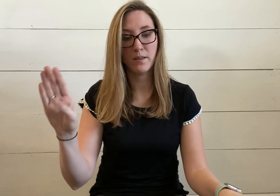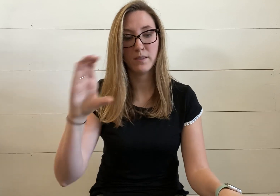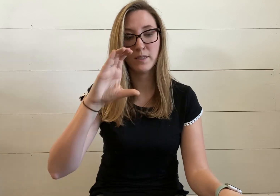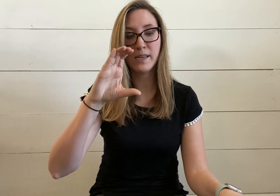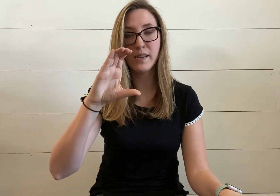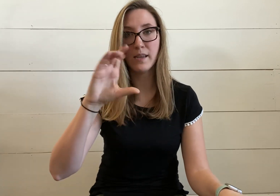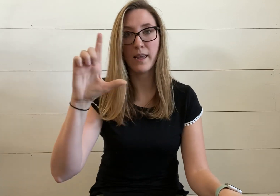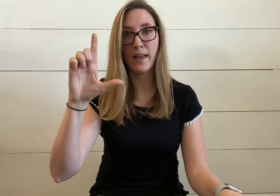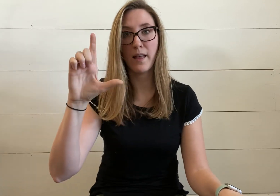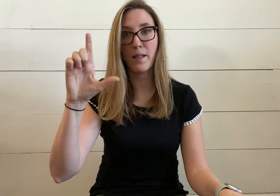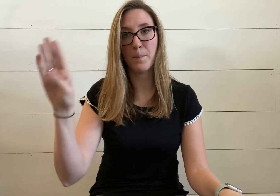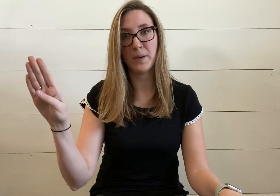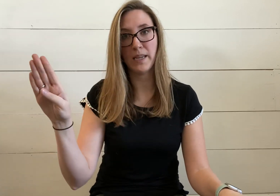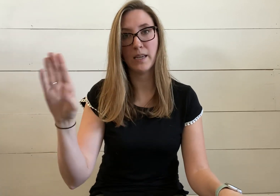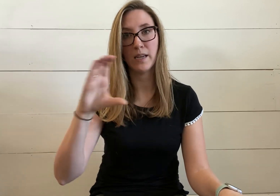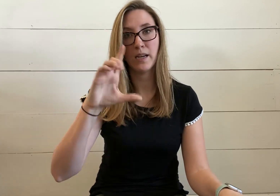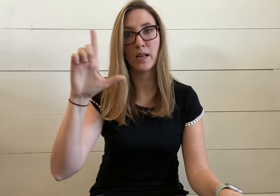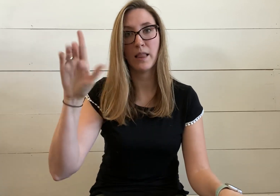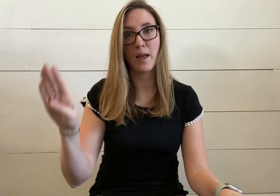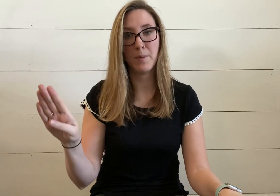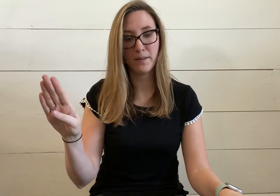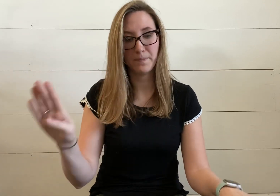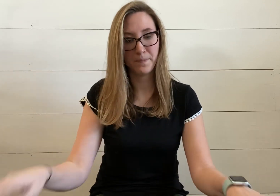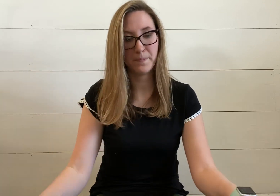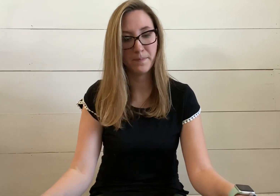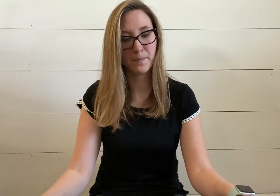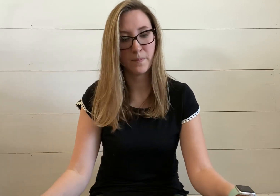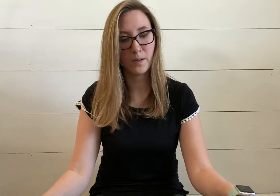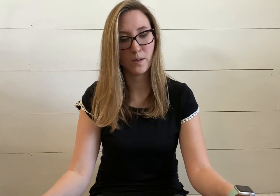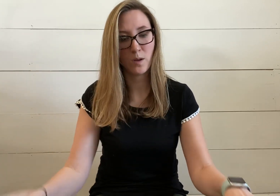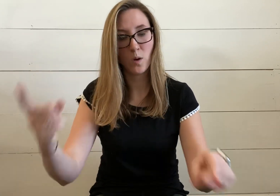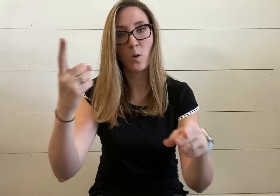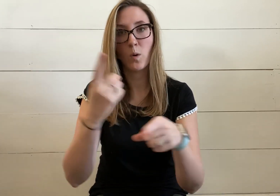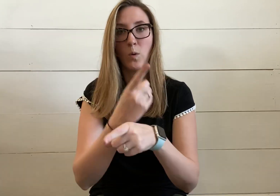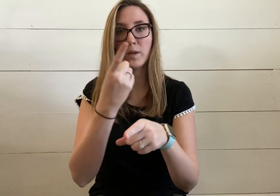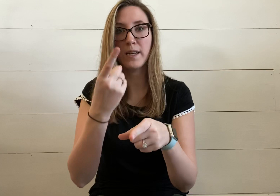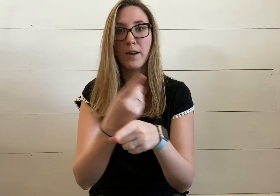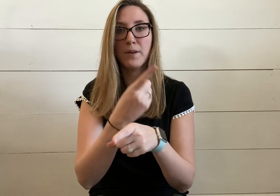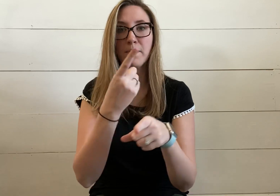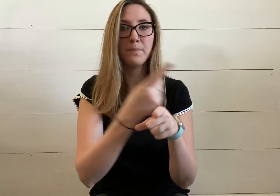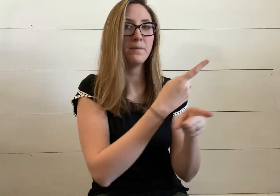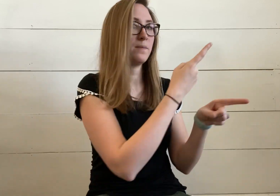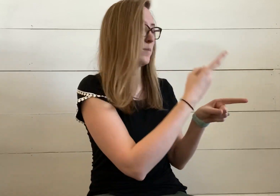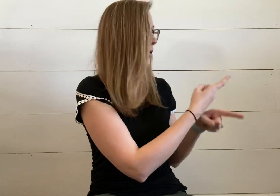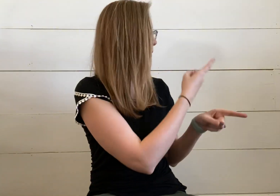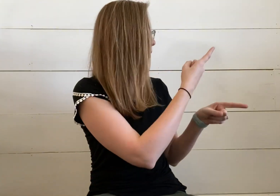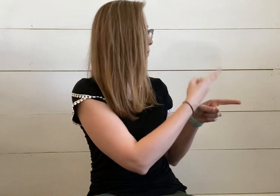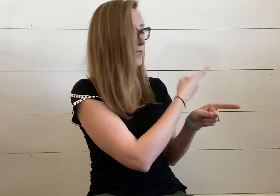C-L-B, club, ordinary, ordinary,